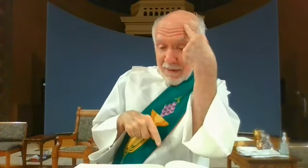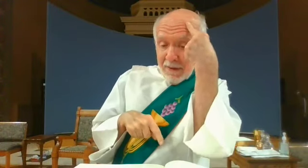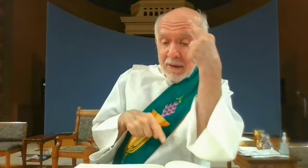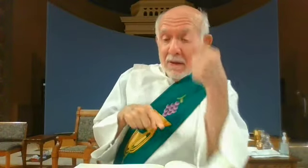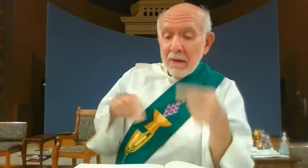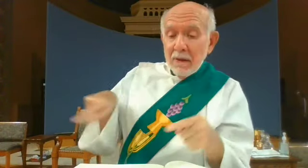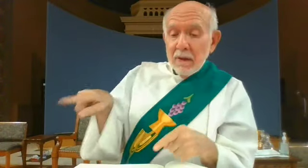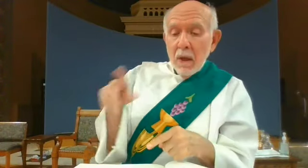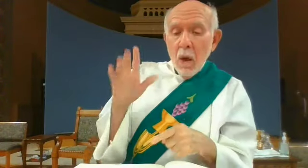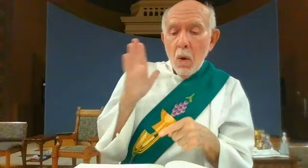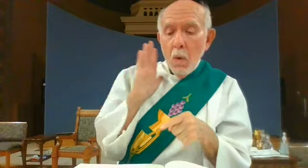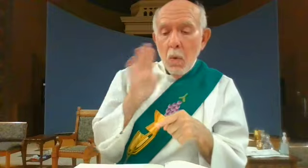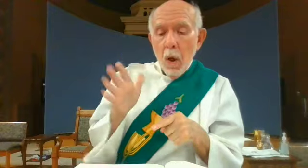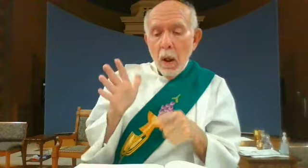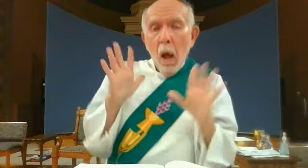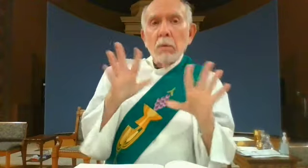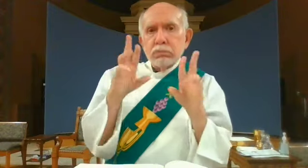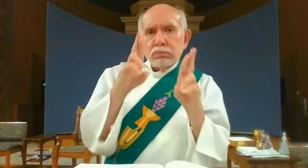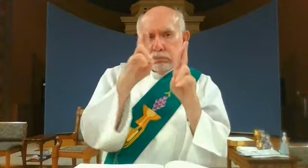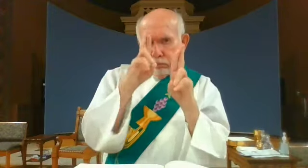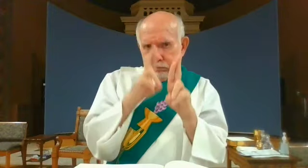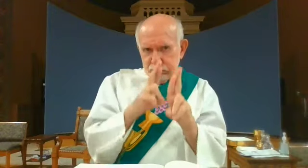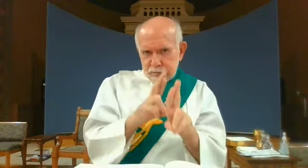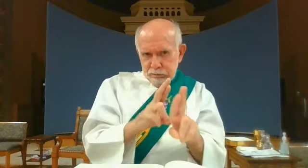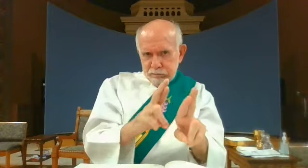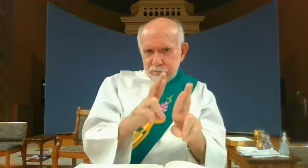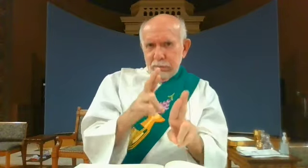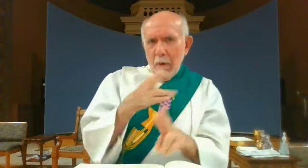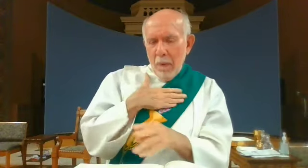they will respect my son